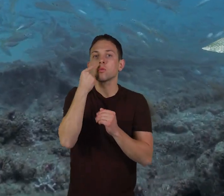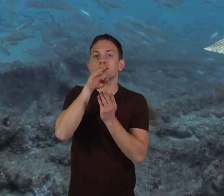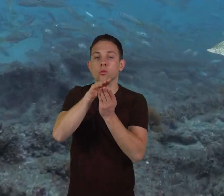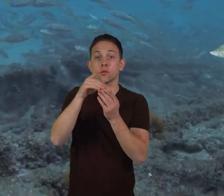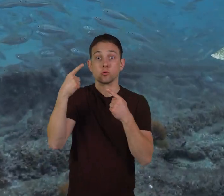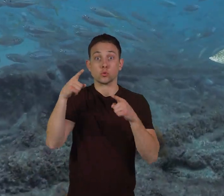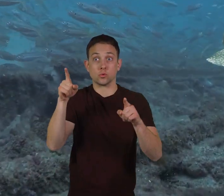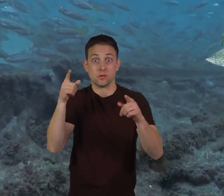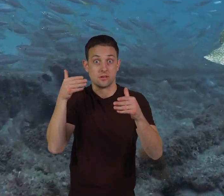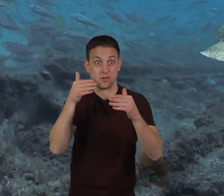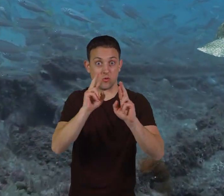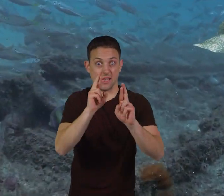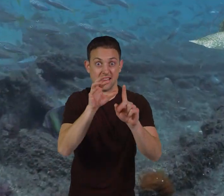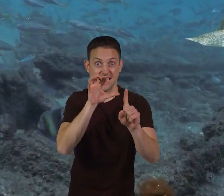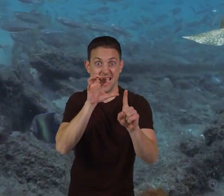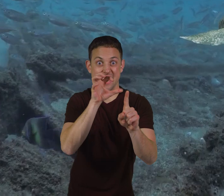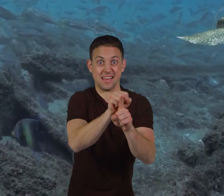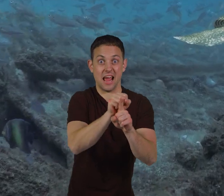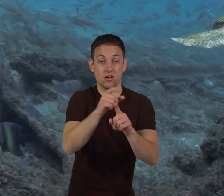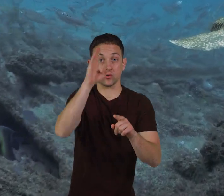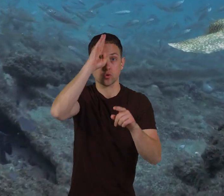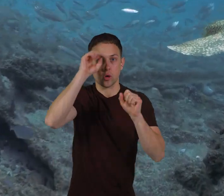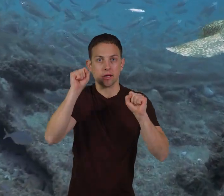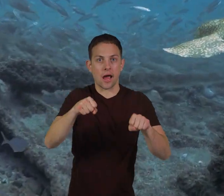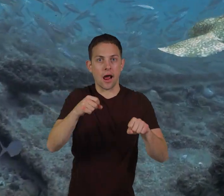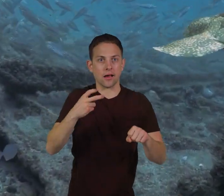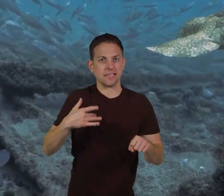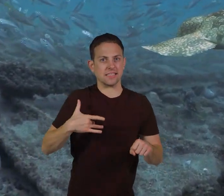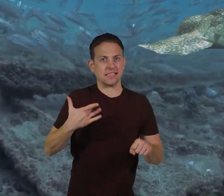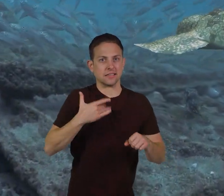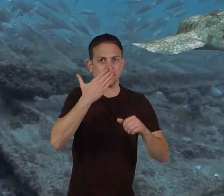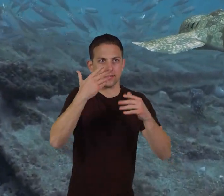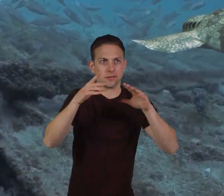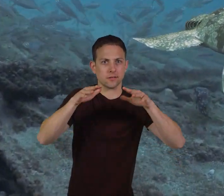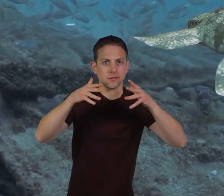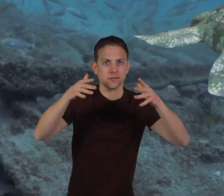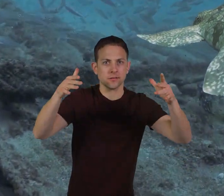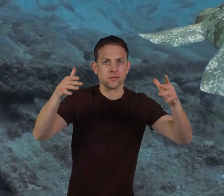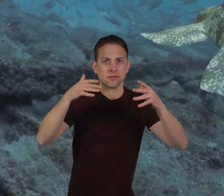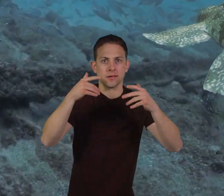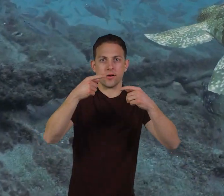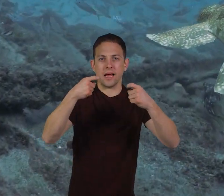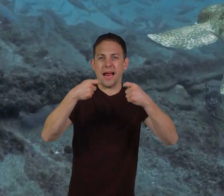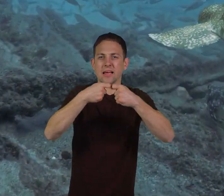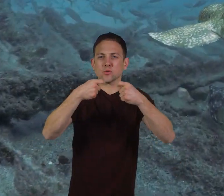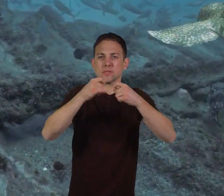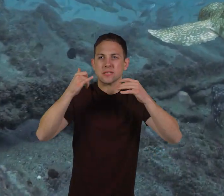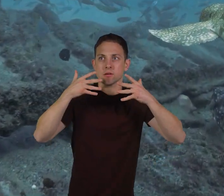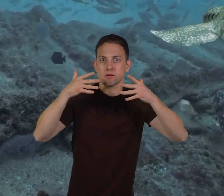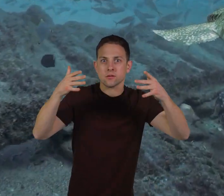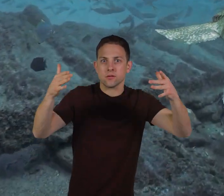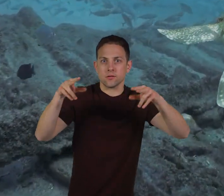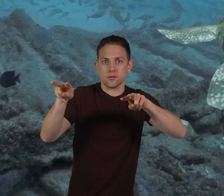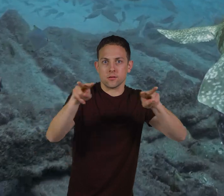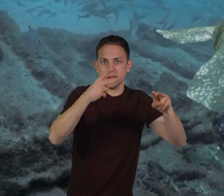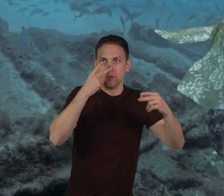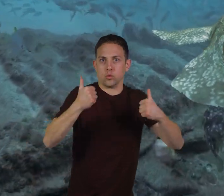phase of an attack, the shark can sense the electric fields emitted, given off, by animals in the surrounding